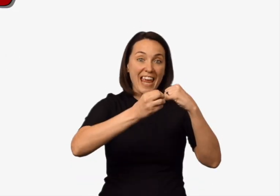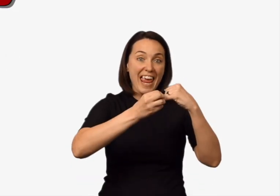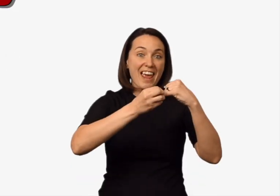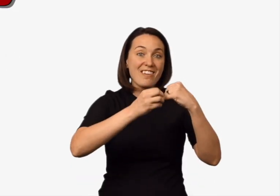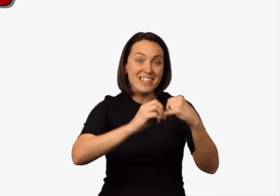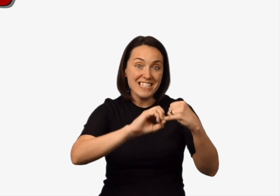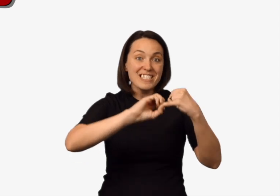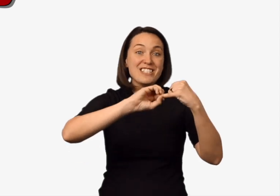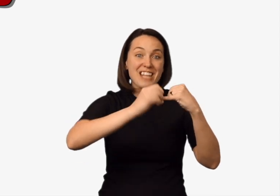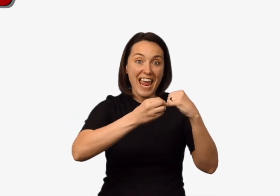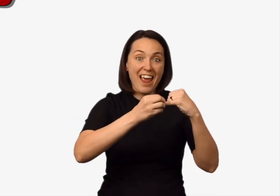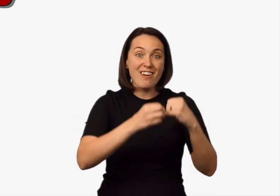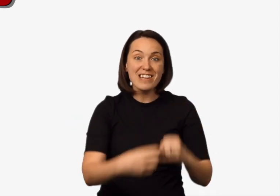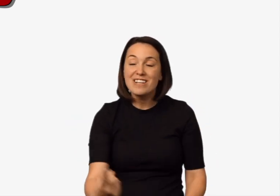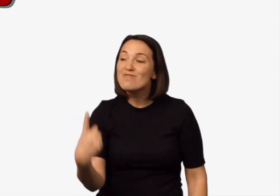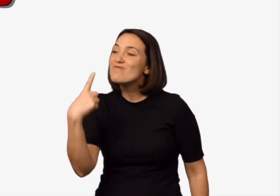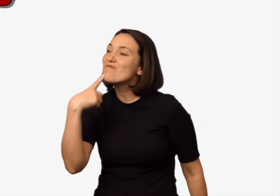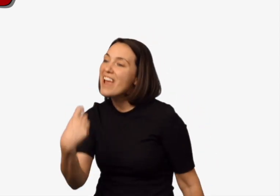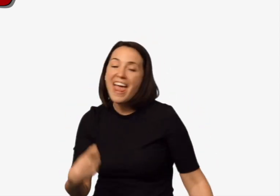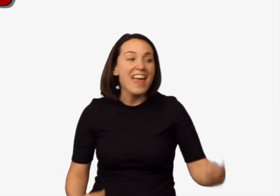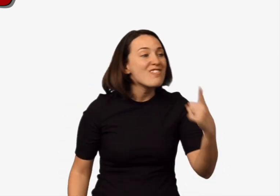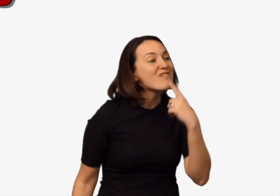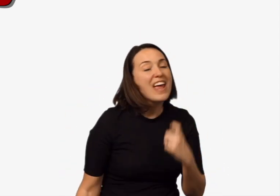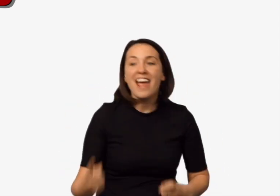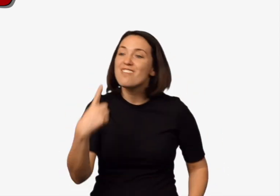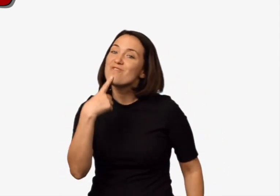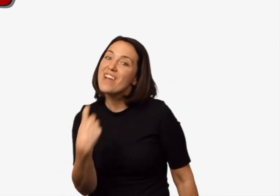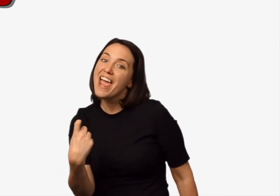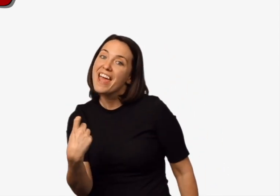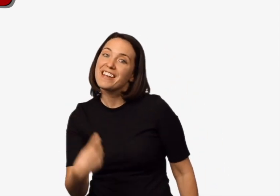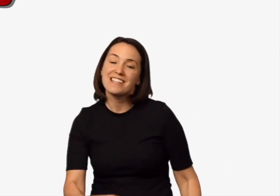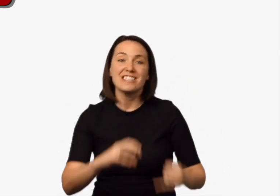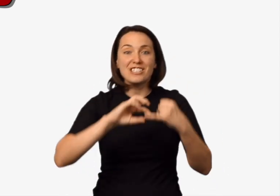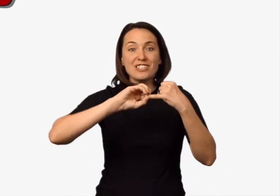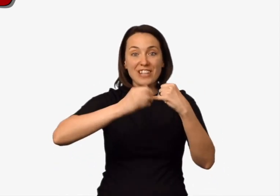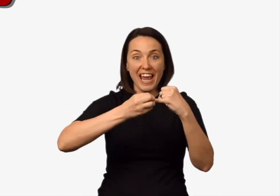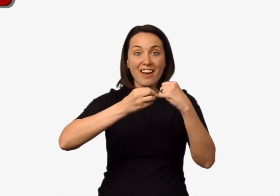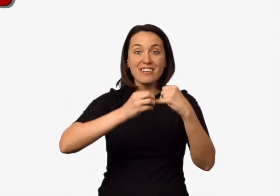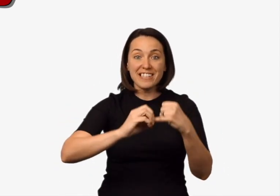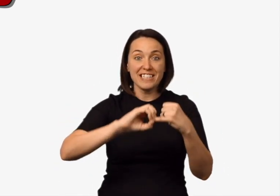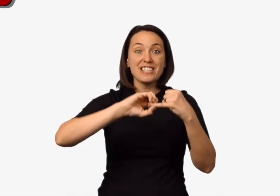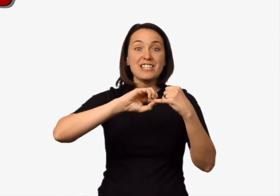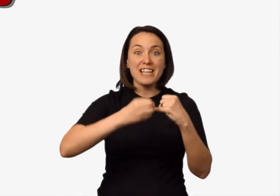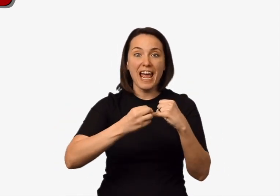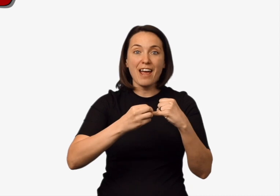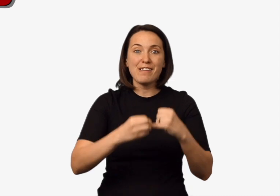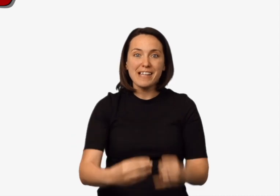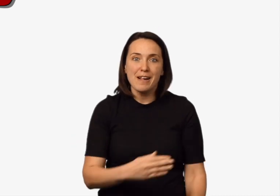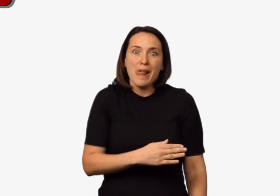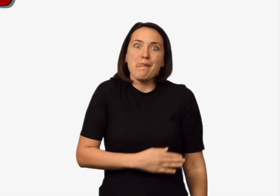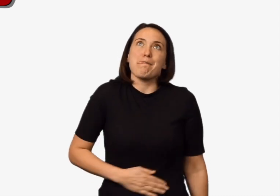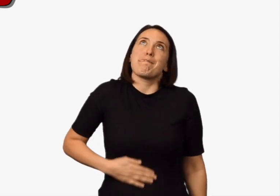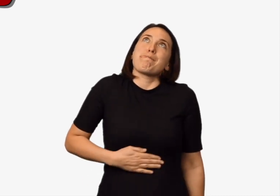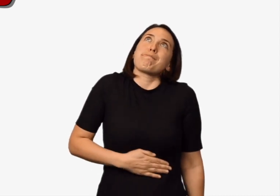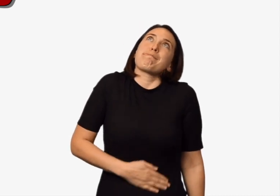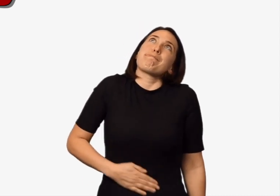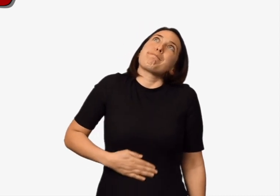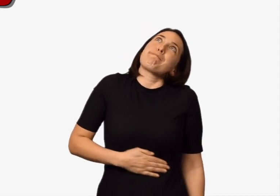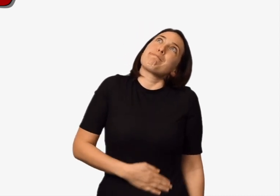Cherry, cherry. Red, red, red. Cherry, cherry. Yum, yum,